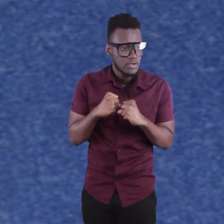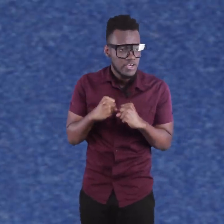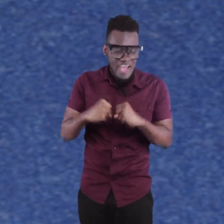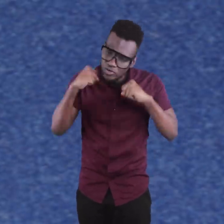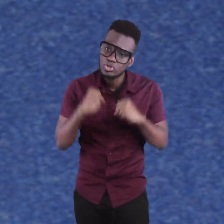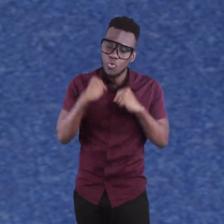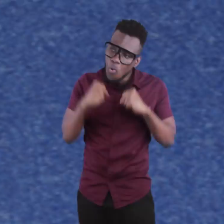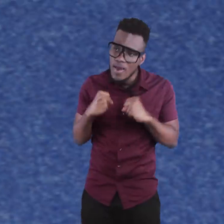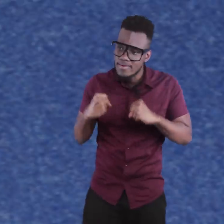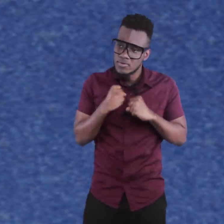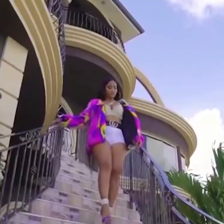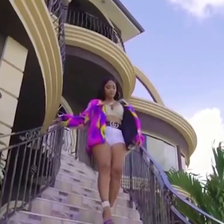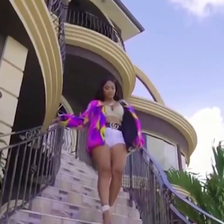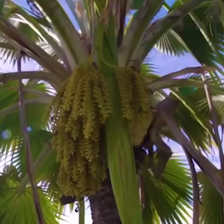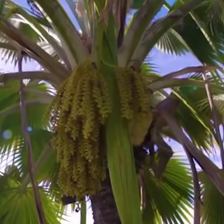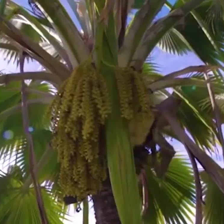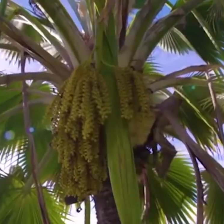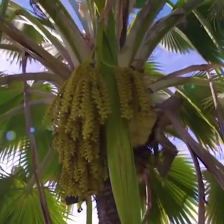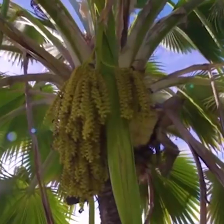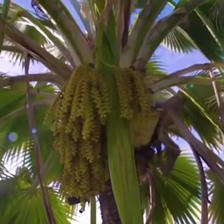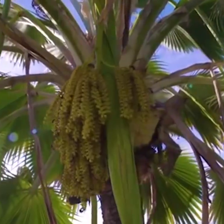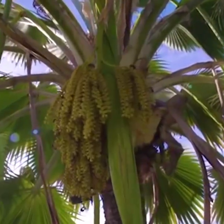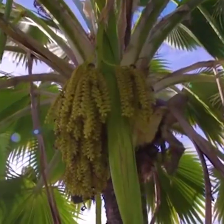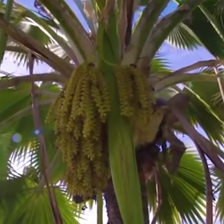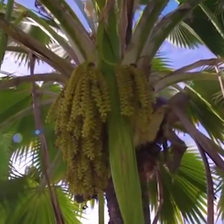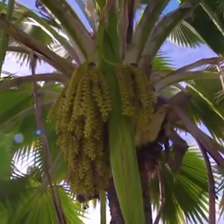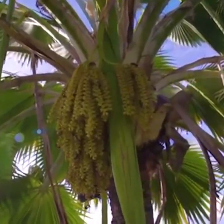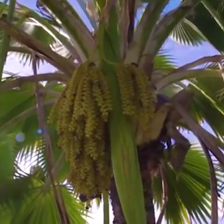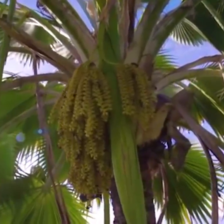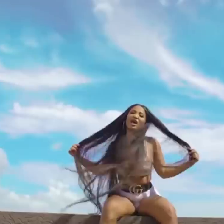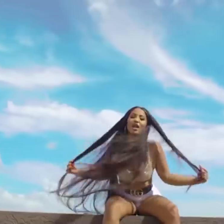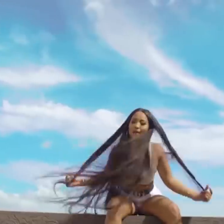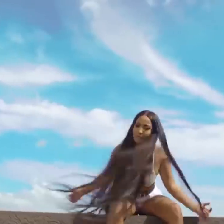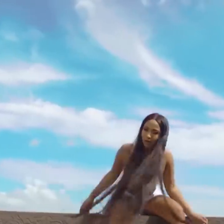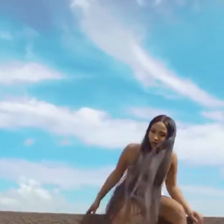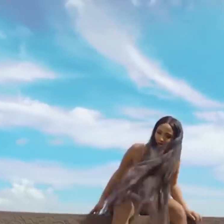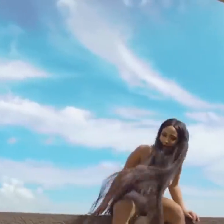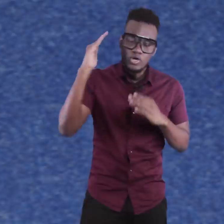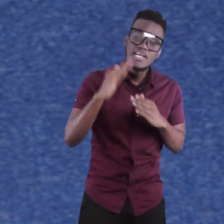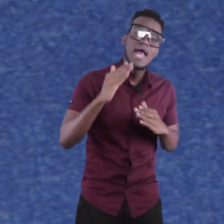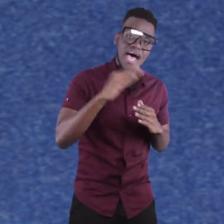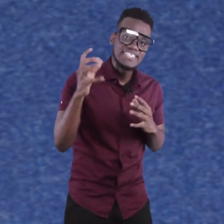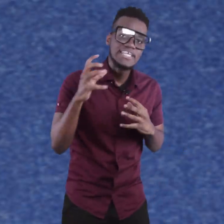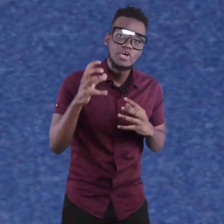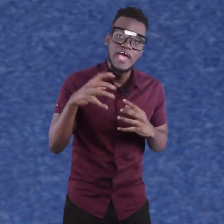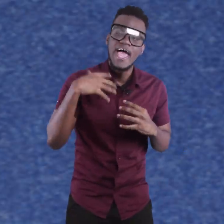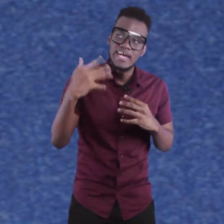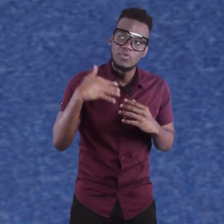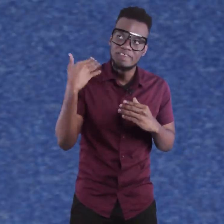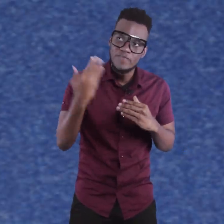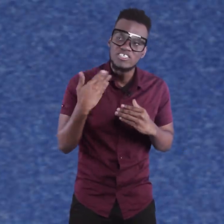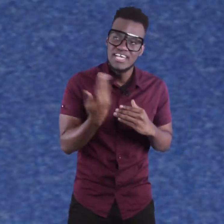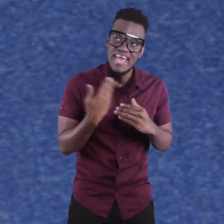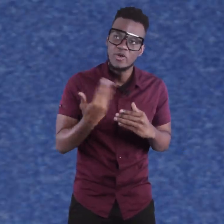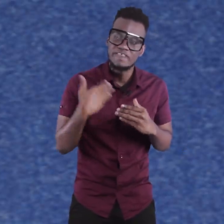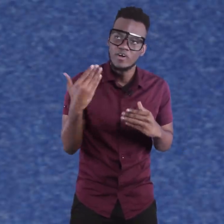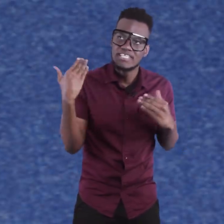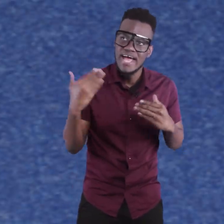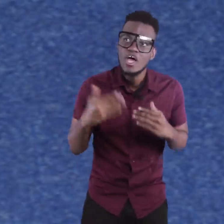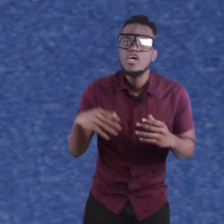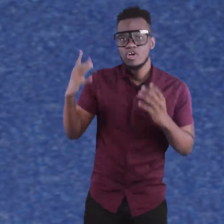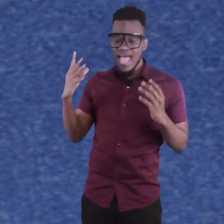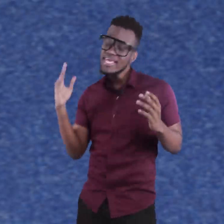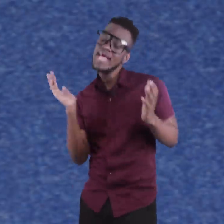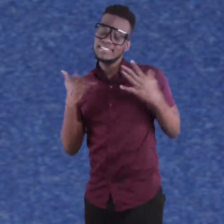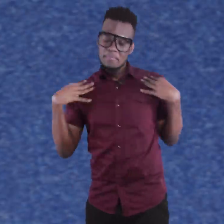hold it. You have to just hold it. You know love chat but me I want them tell them this a real Shenyang. But in all honesty you you can't get out with the first line. the